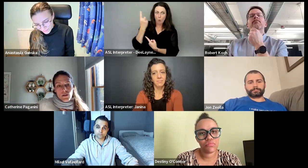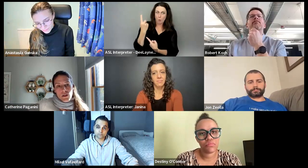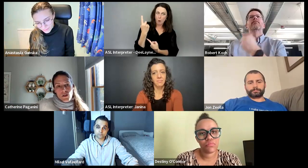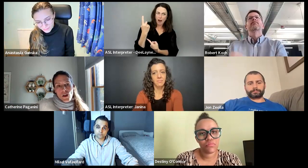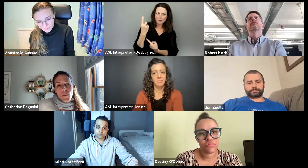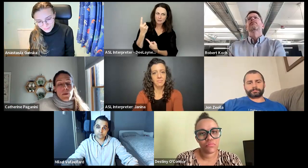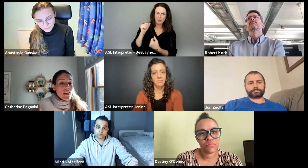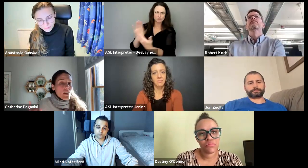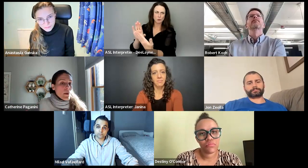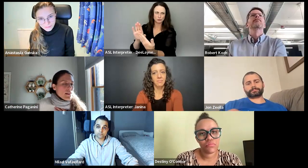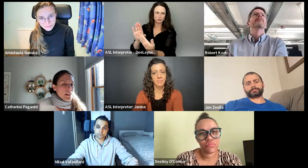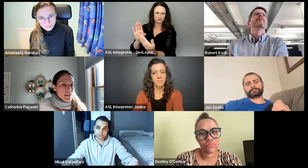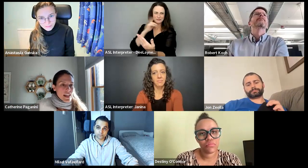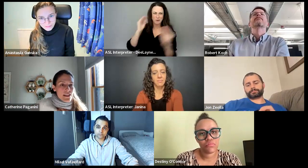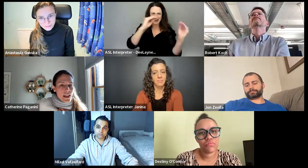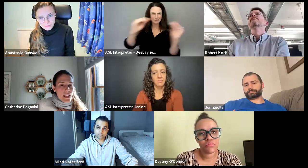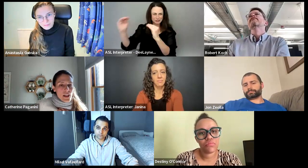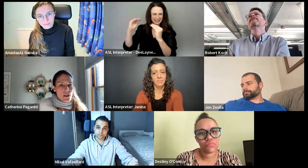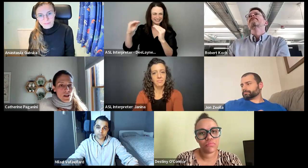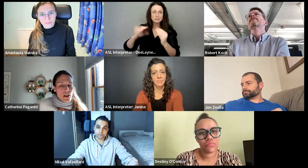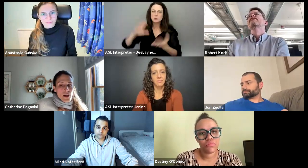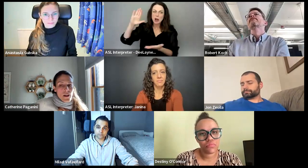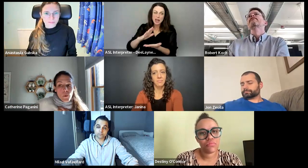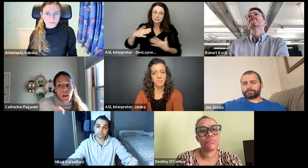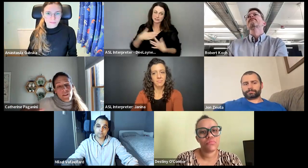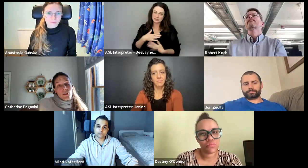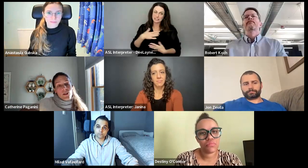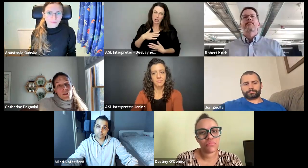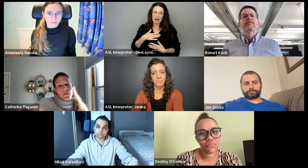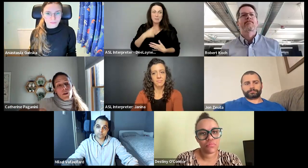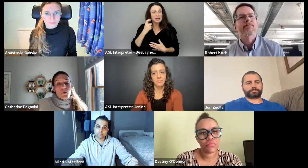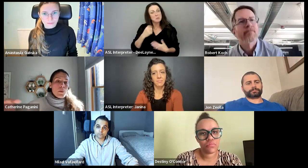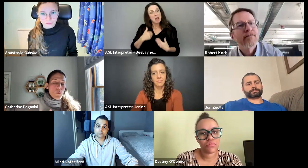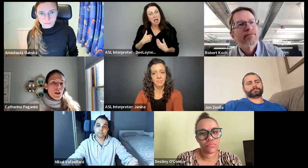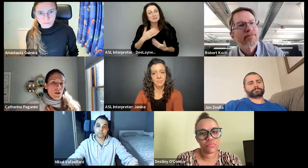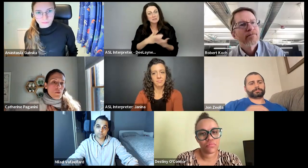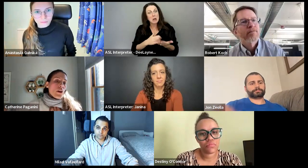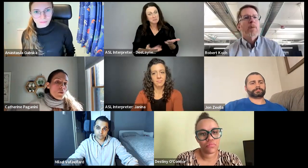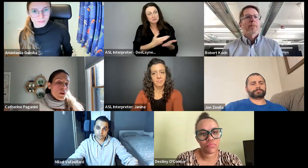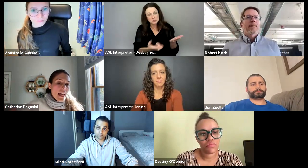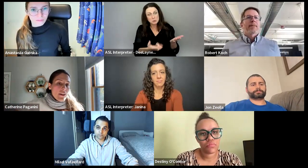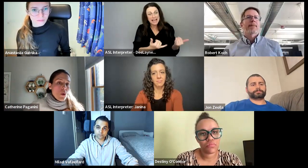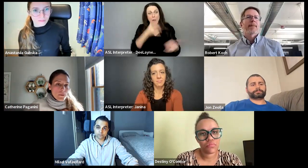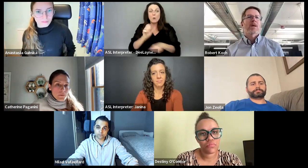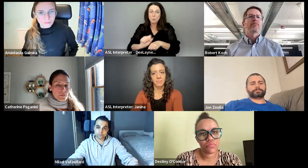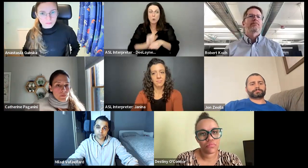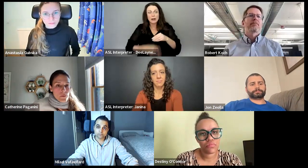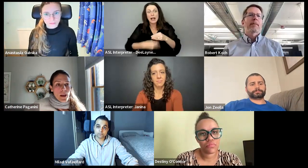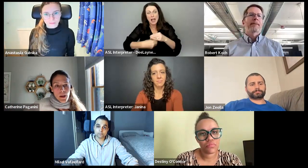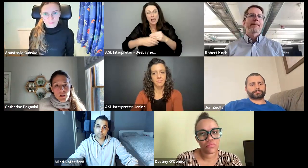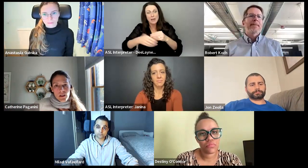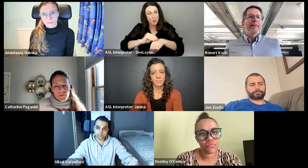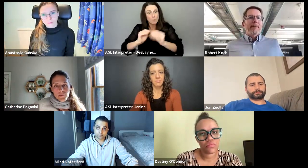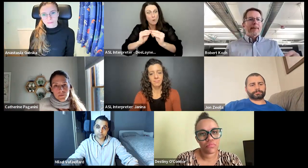do that. So maybe that makes it a little less scary because we have some stuff now and we'll be working on more and we will have more